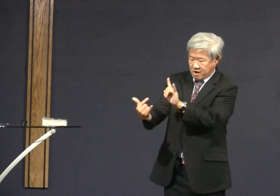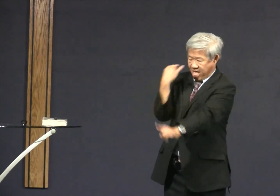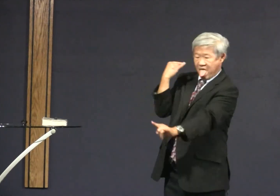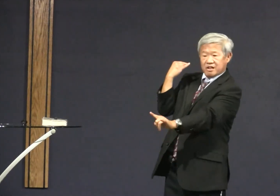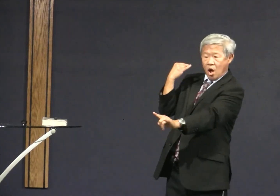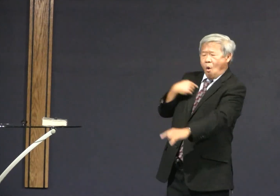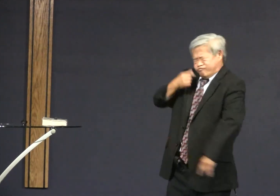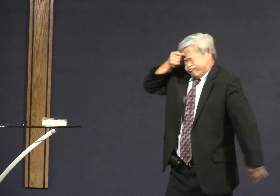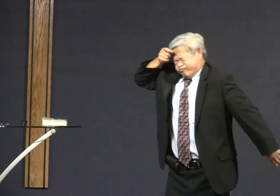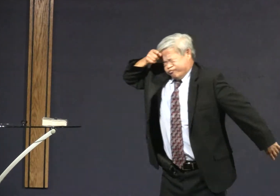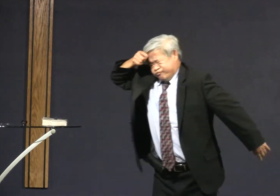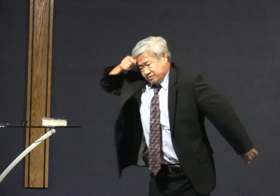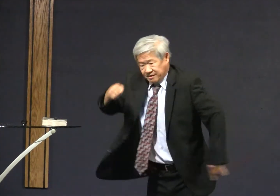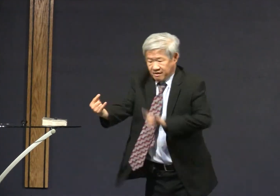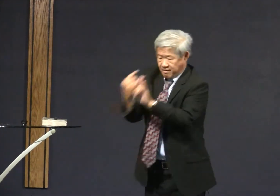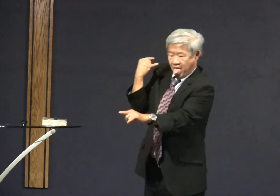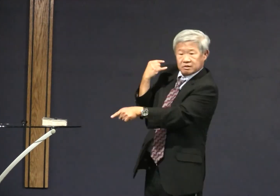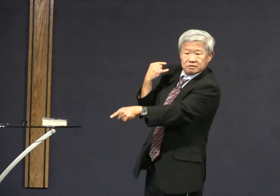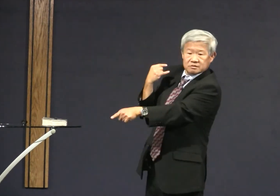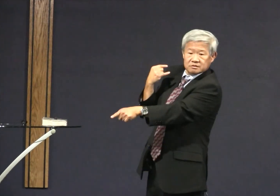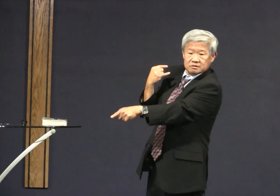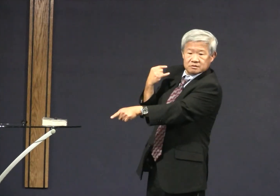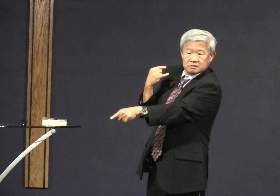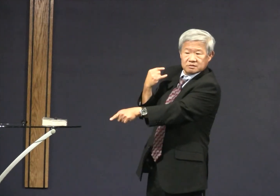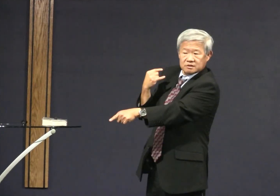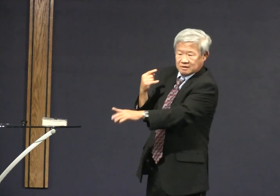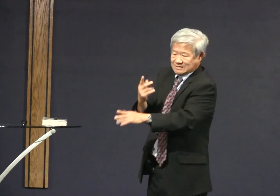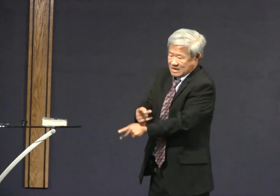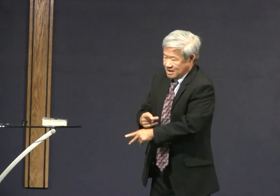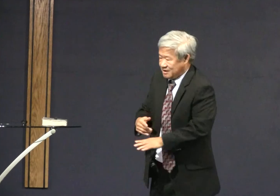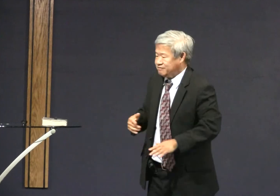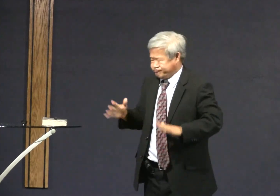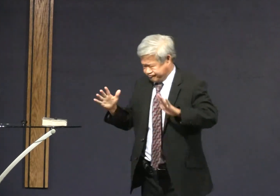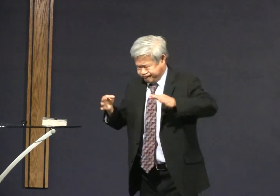you have to be very careful of the person who says oh yes I understand because they might be